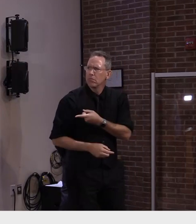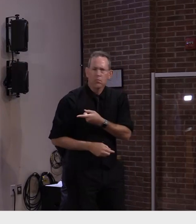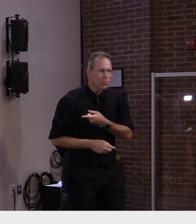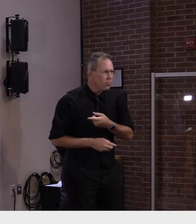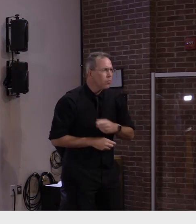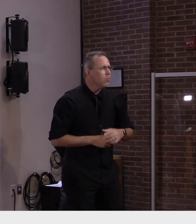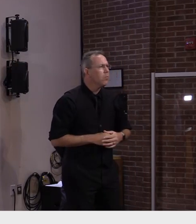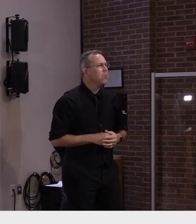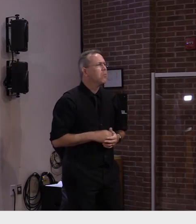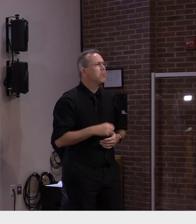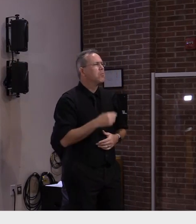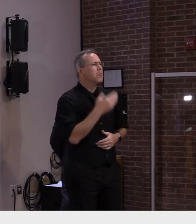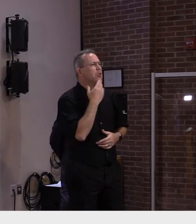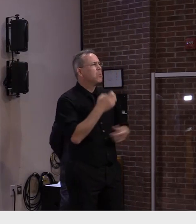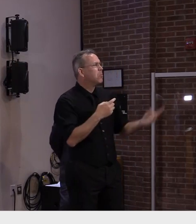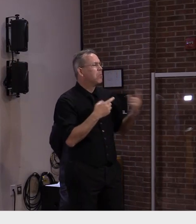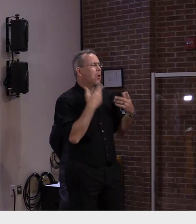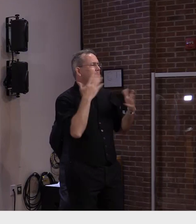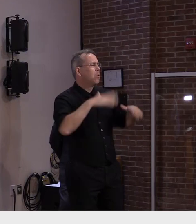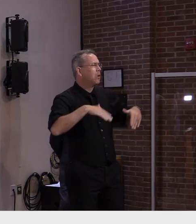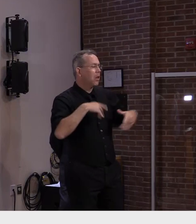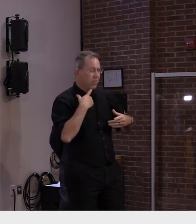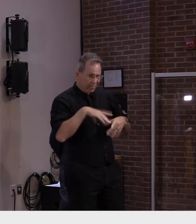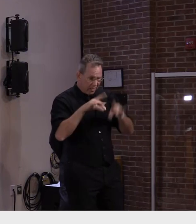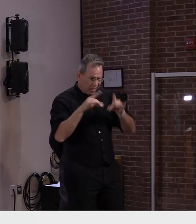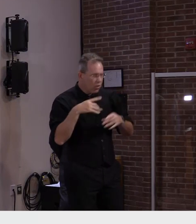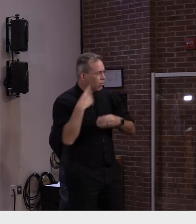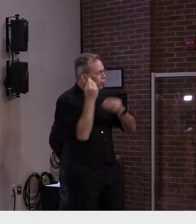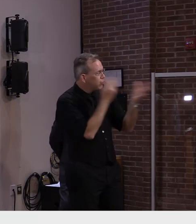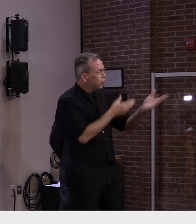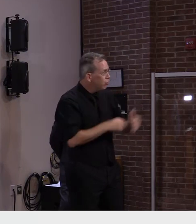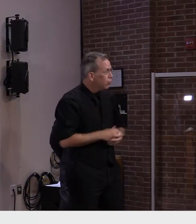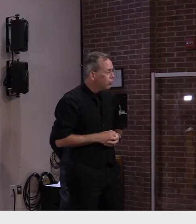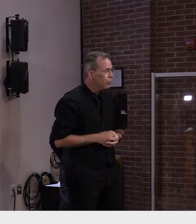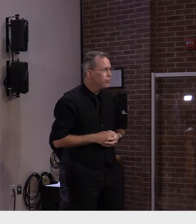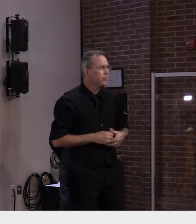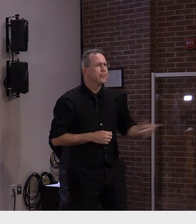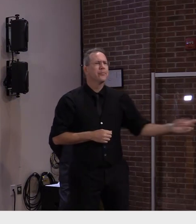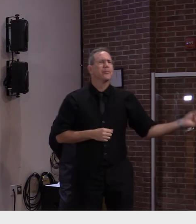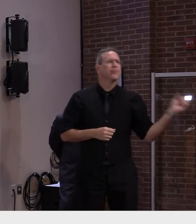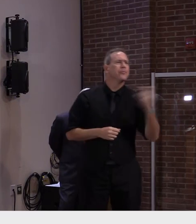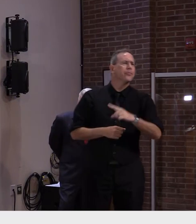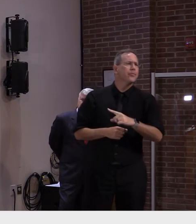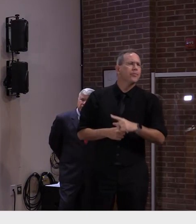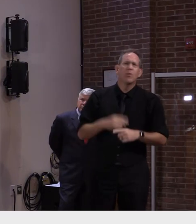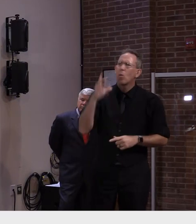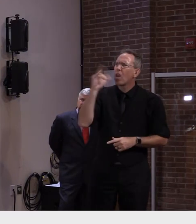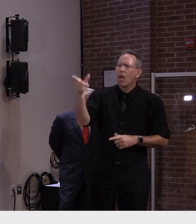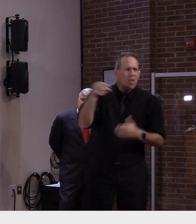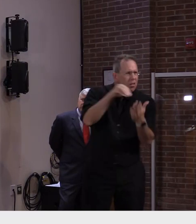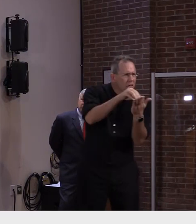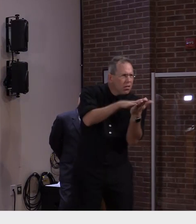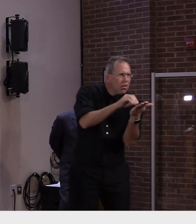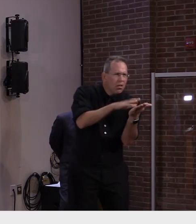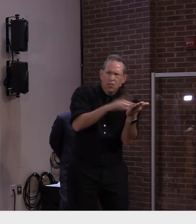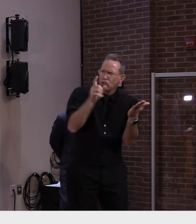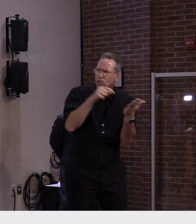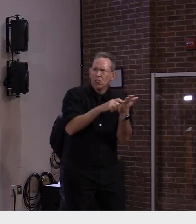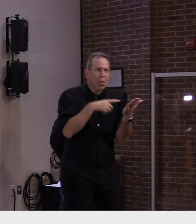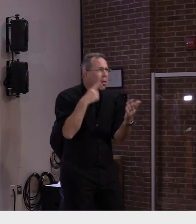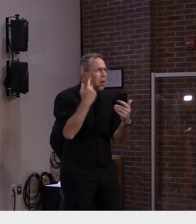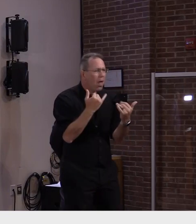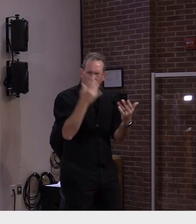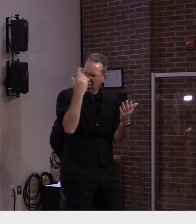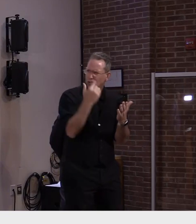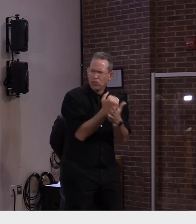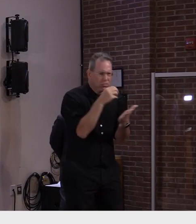there a reason that's not reported more regularly? You know, I know that's in the weekly summary that you were talking about that comes